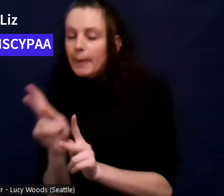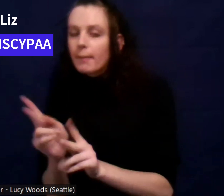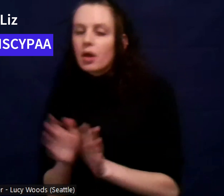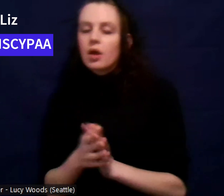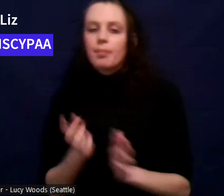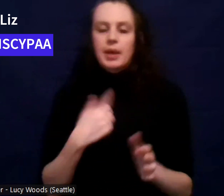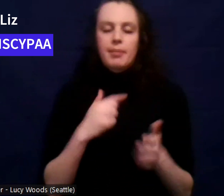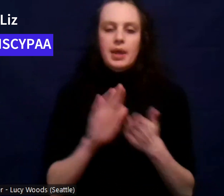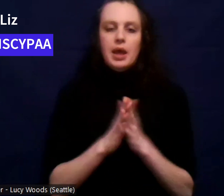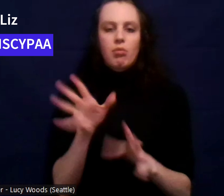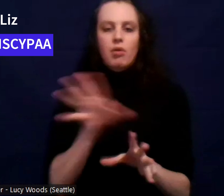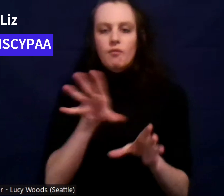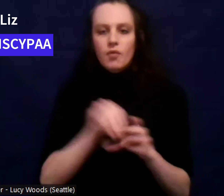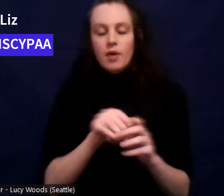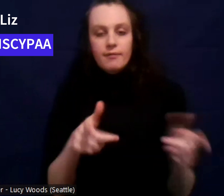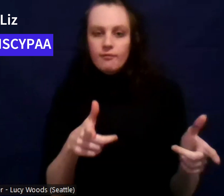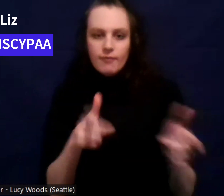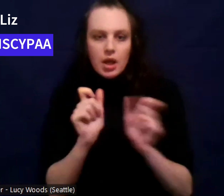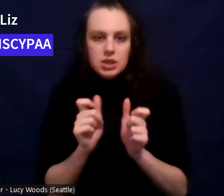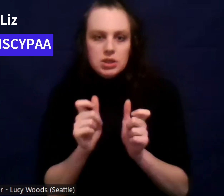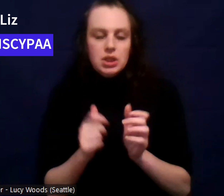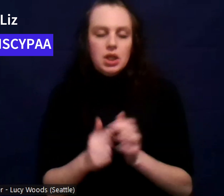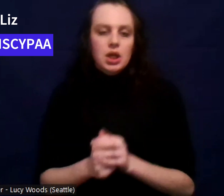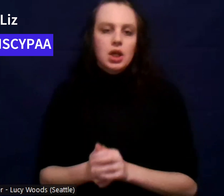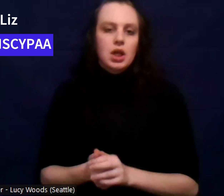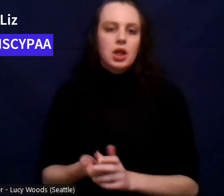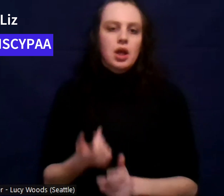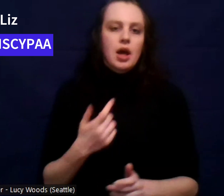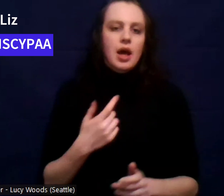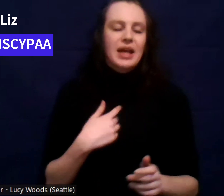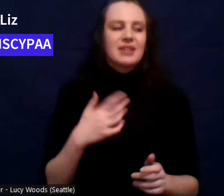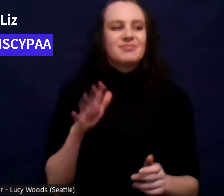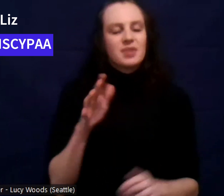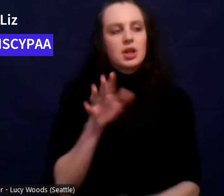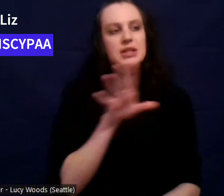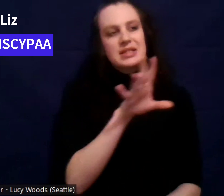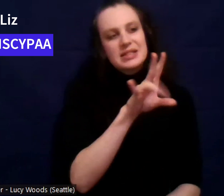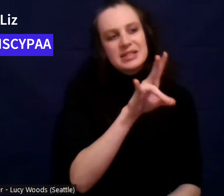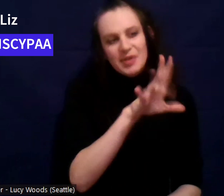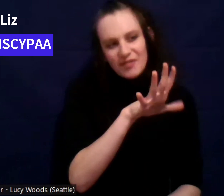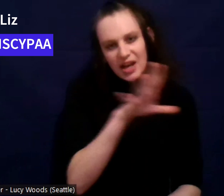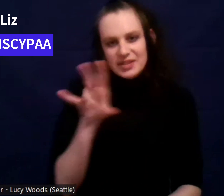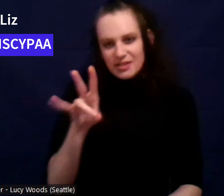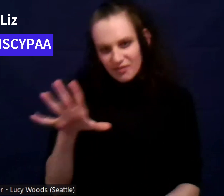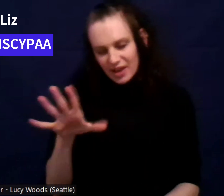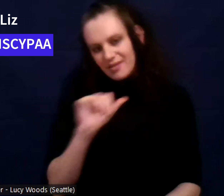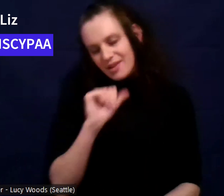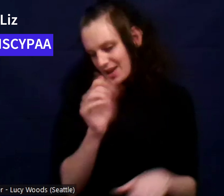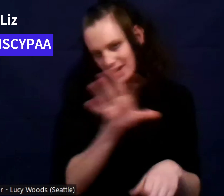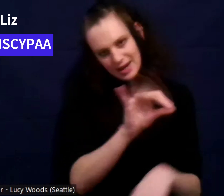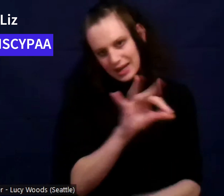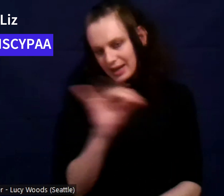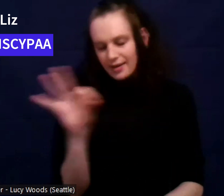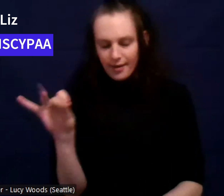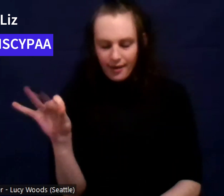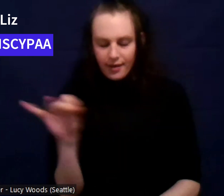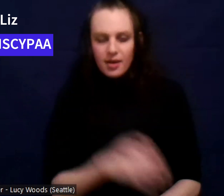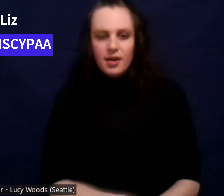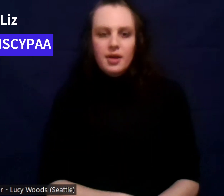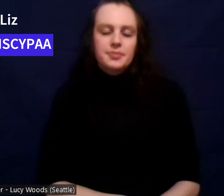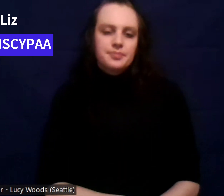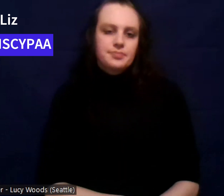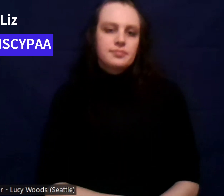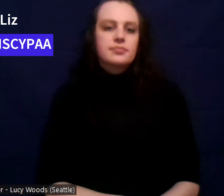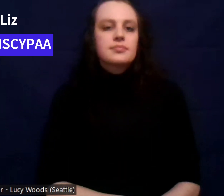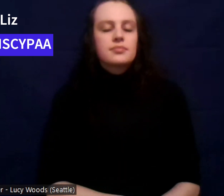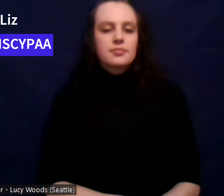right away. I did actually did like 75 and 75. I didn't do the full 90 90 just telling myself. Um, I